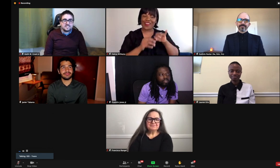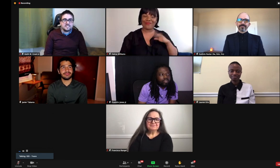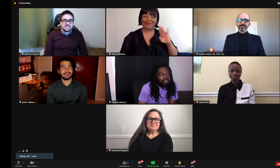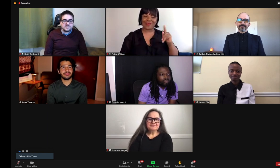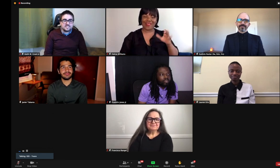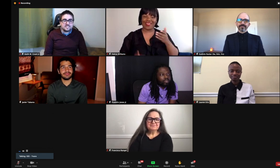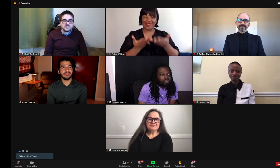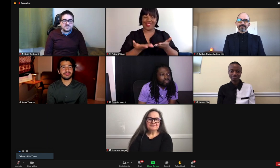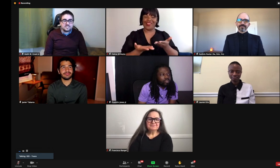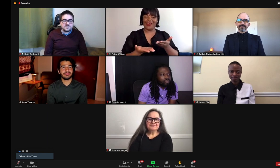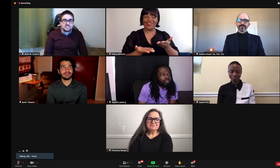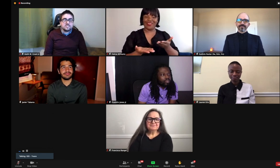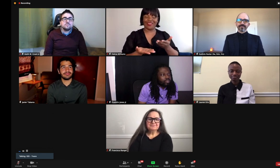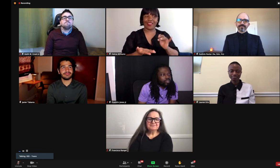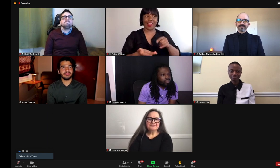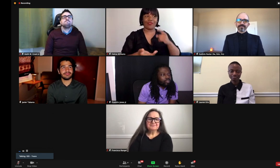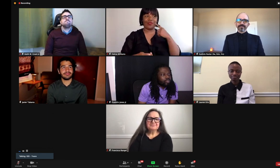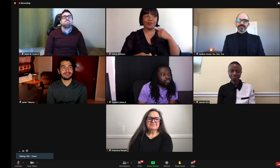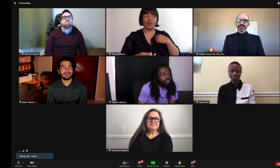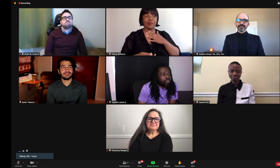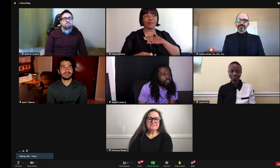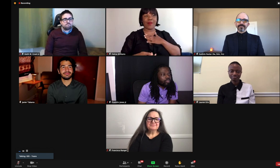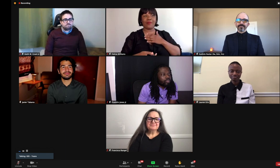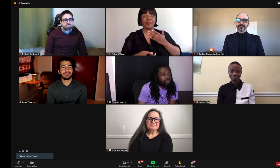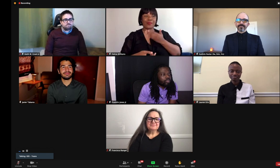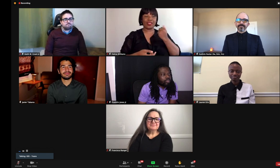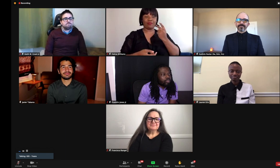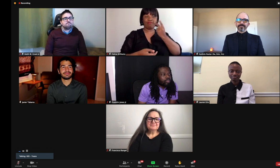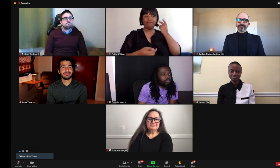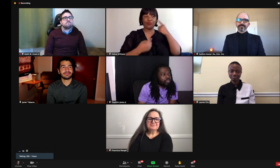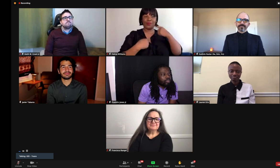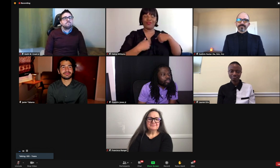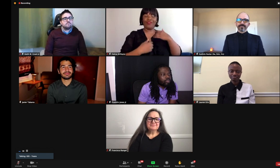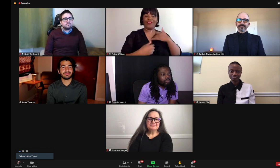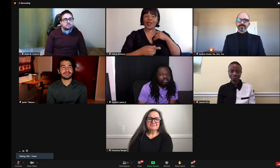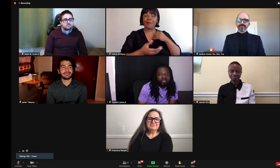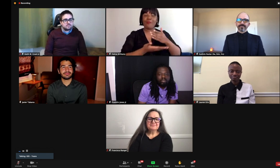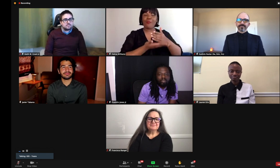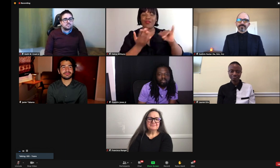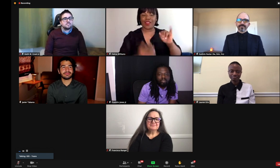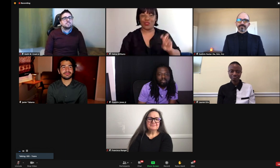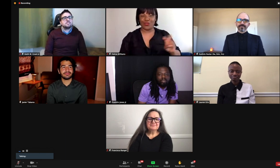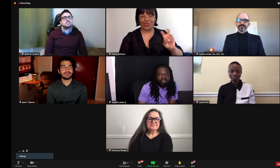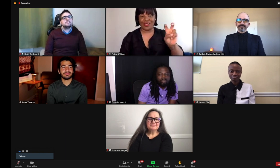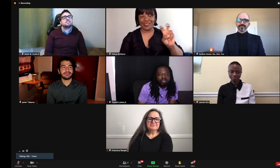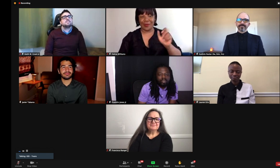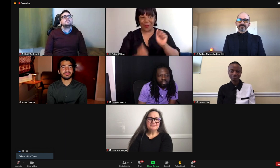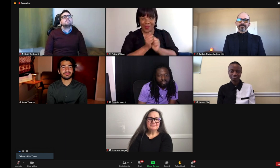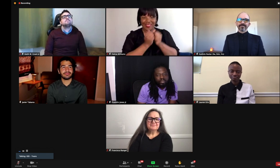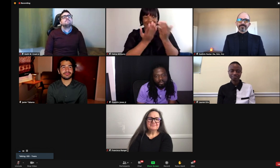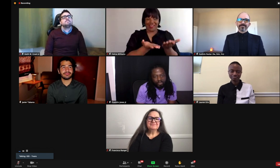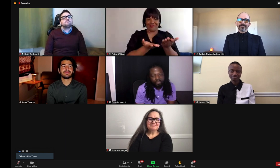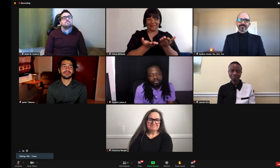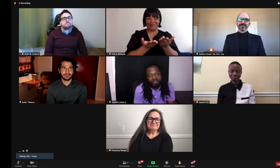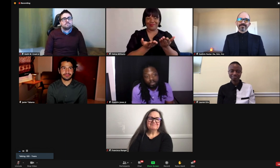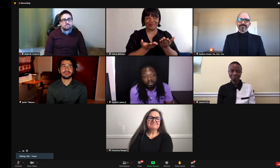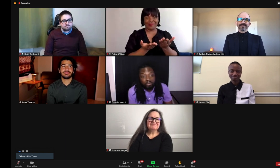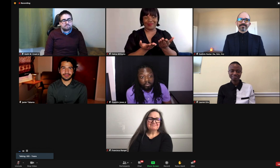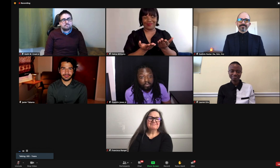finally realized that the presence of a BIPOC person is critical. And looking back, it made me feel like I was a part of the journey with